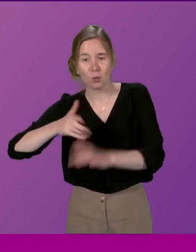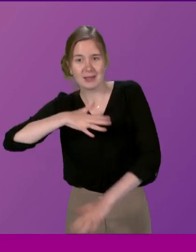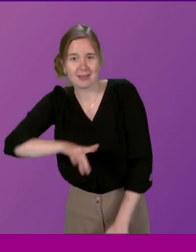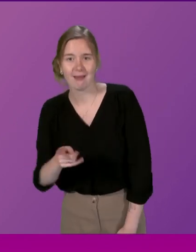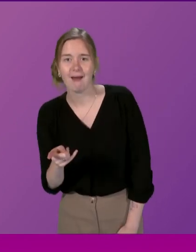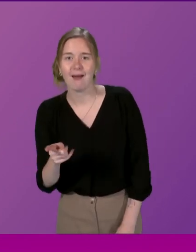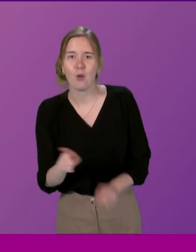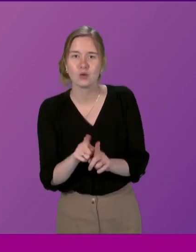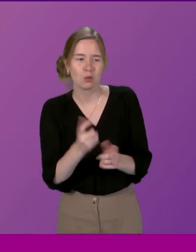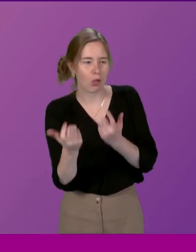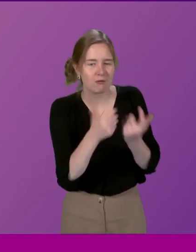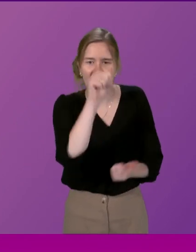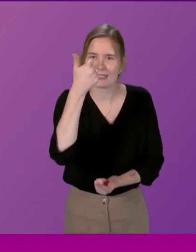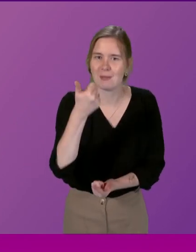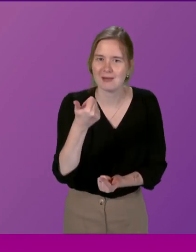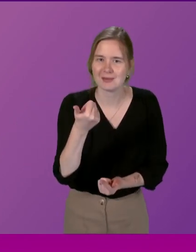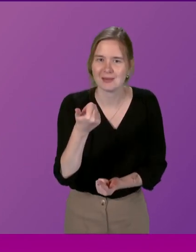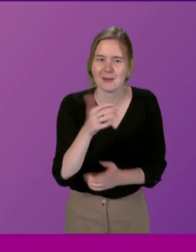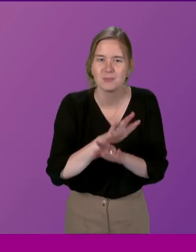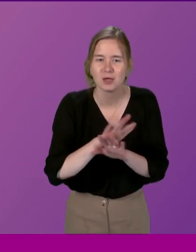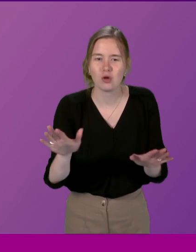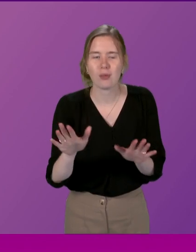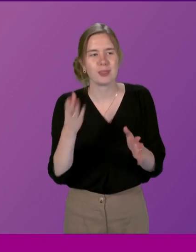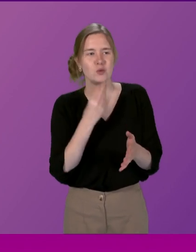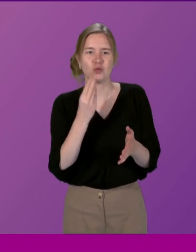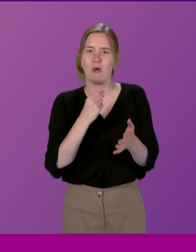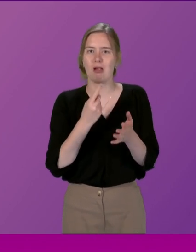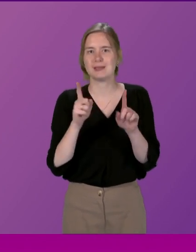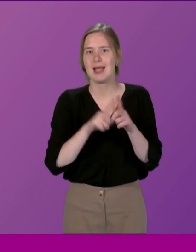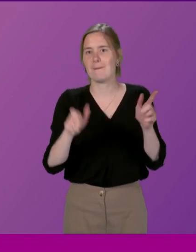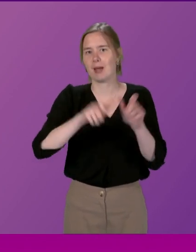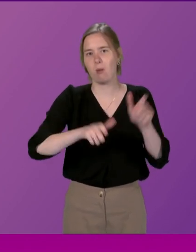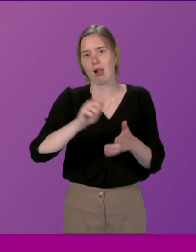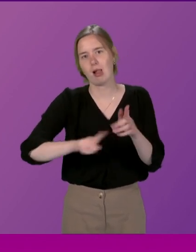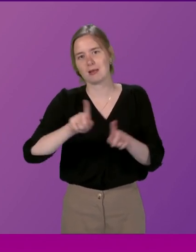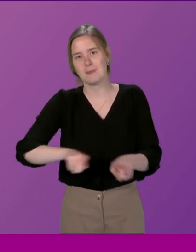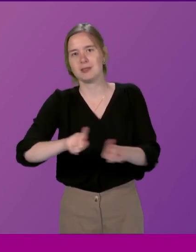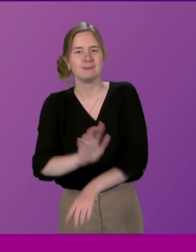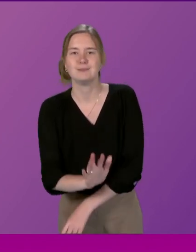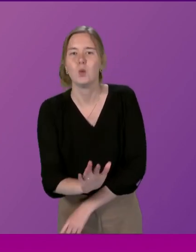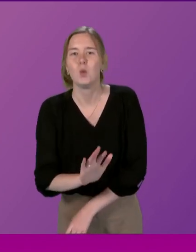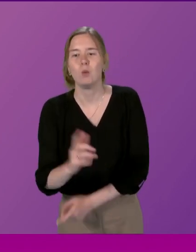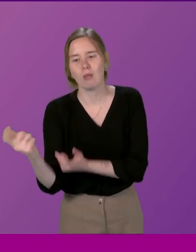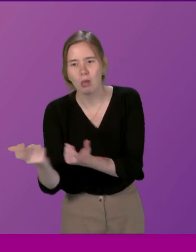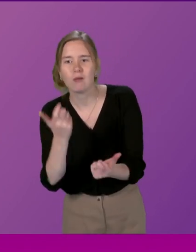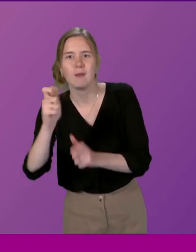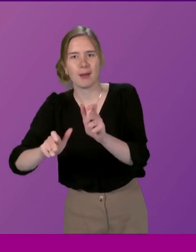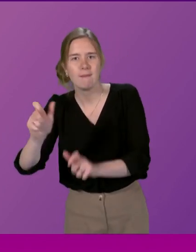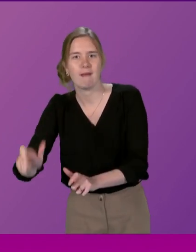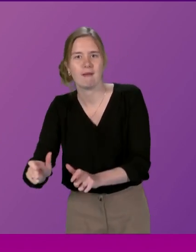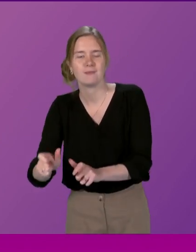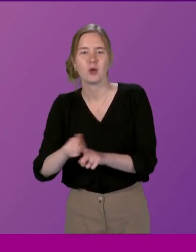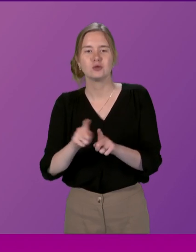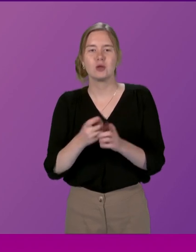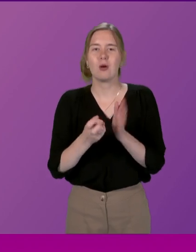to seek out the experts and not the usual suspect and I think that you know the current